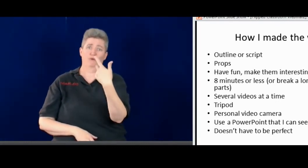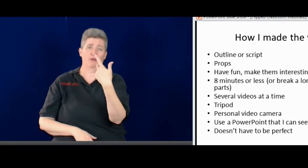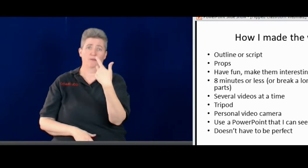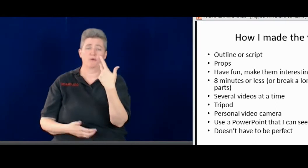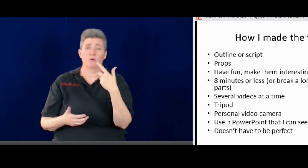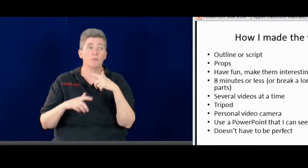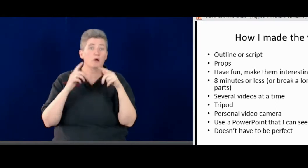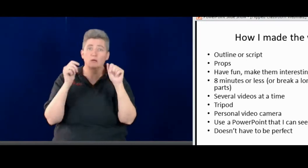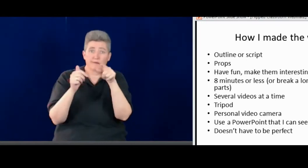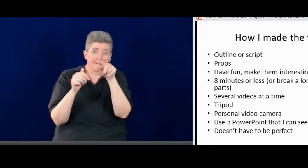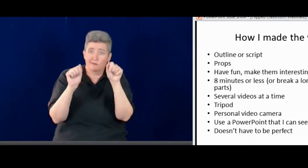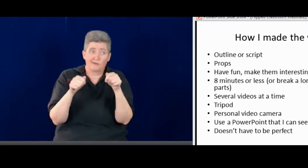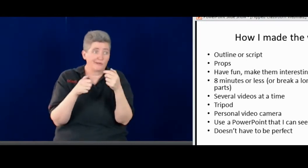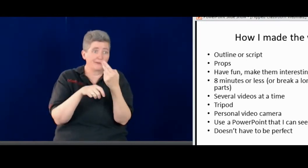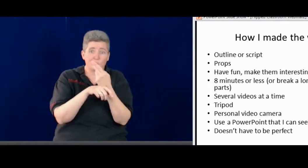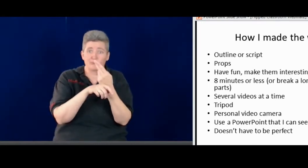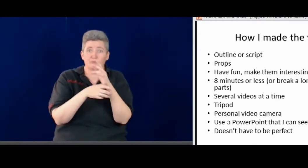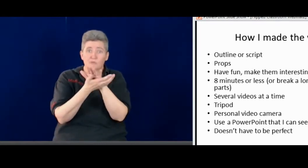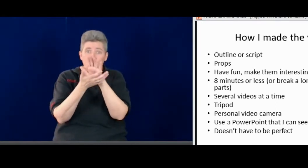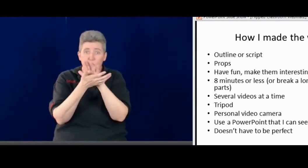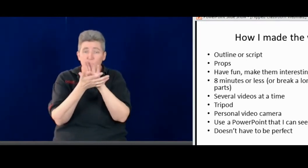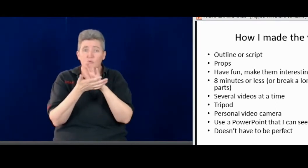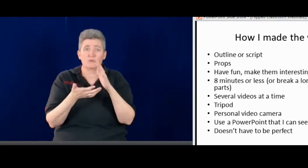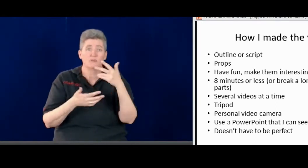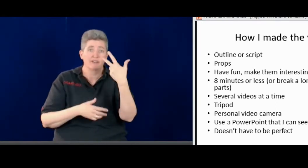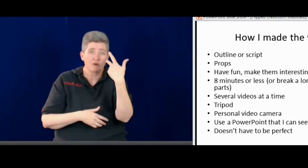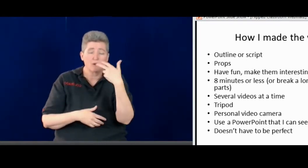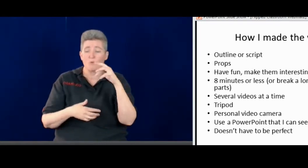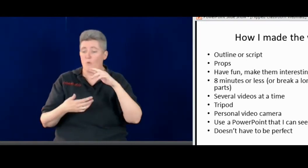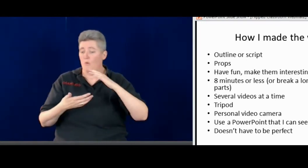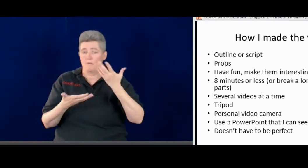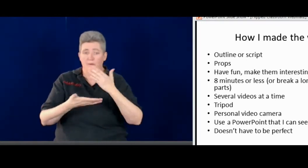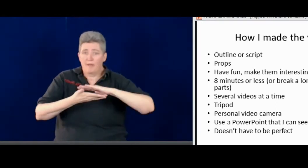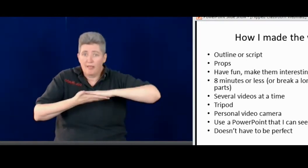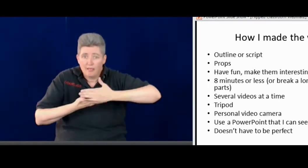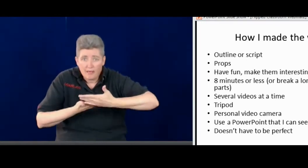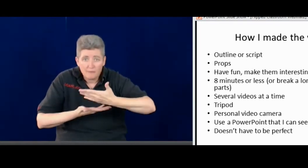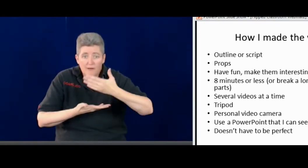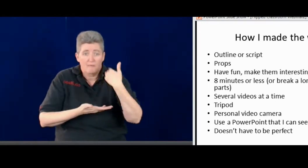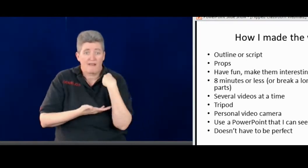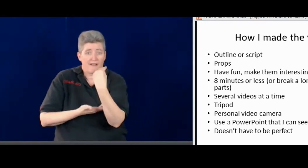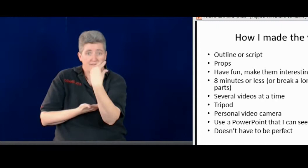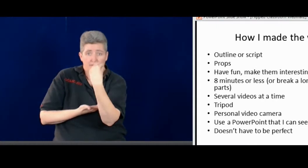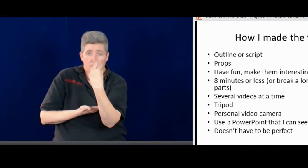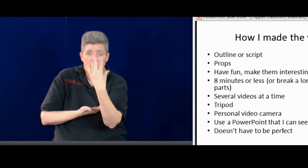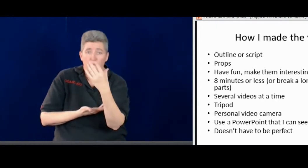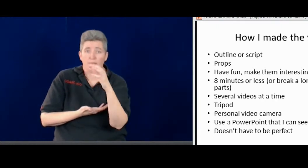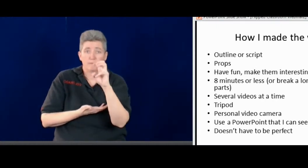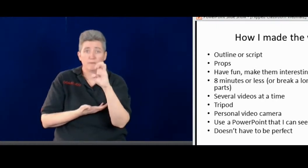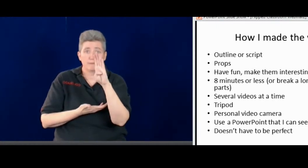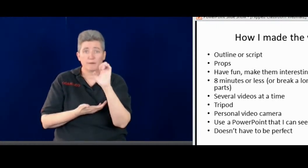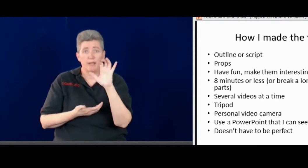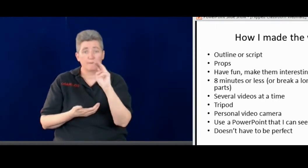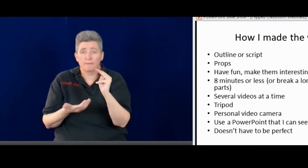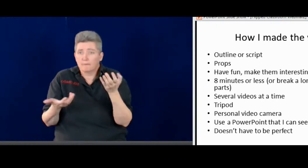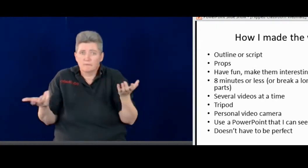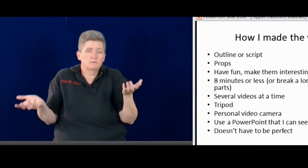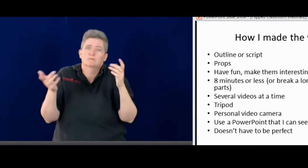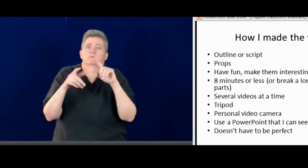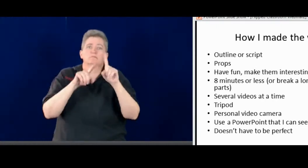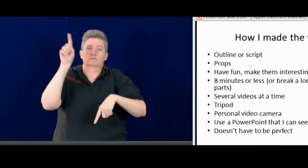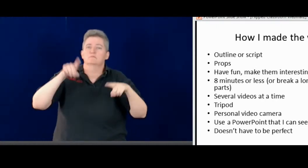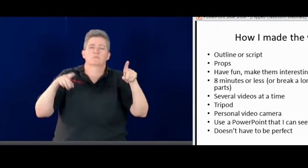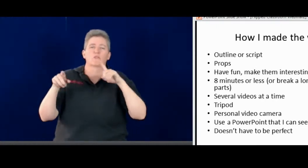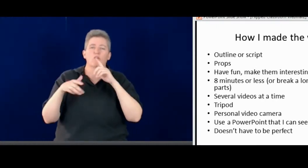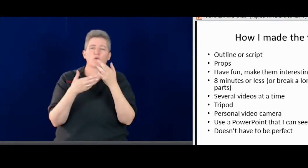I use my own personal video camera. So you can use the one at your school. Maybe if you have a laptop that has a webcam,